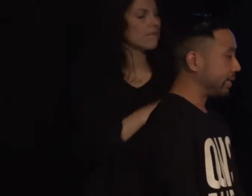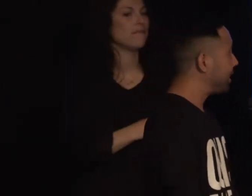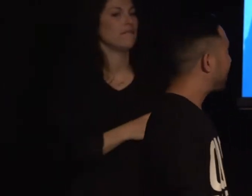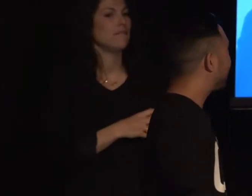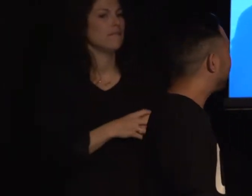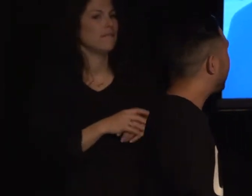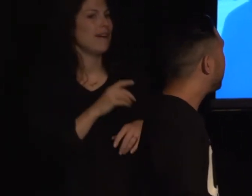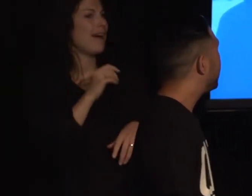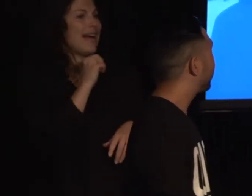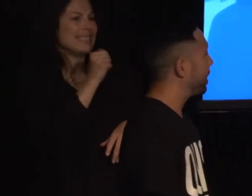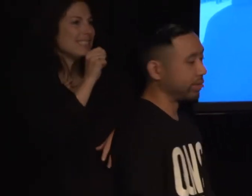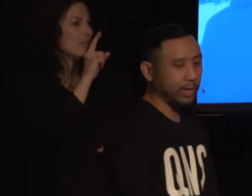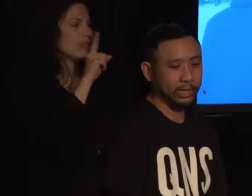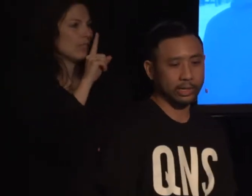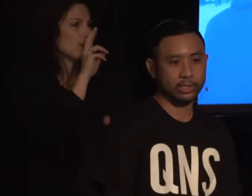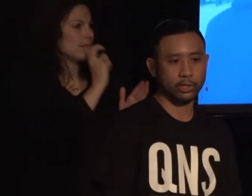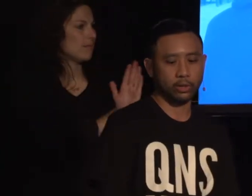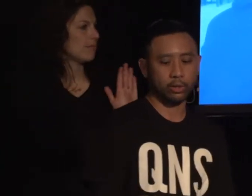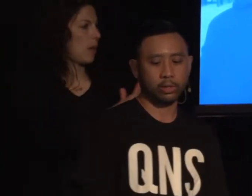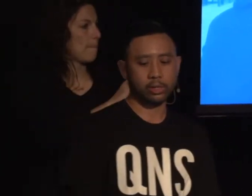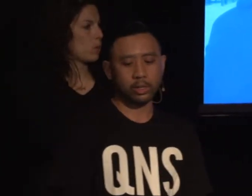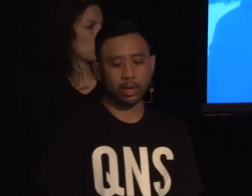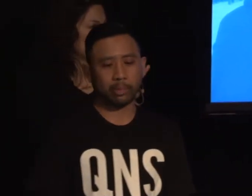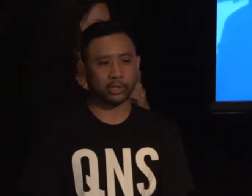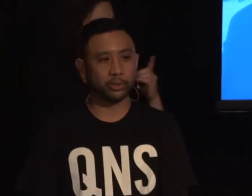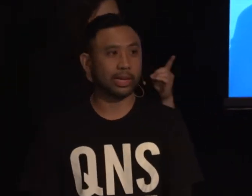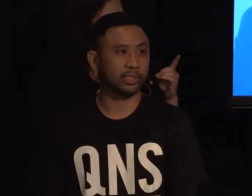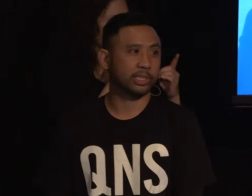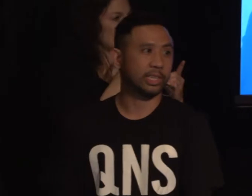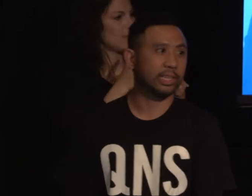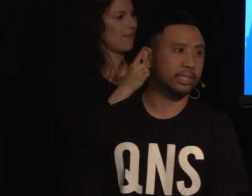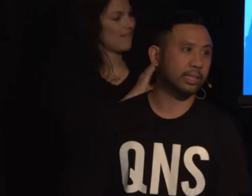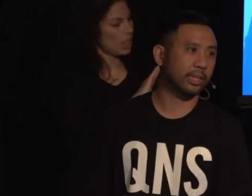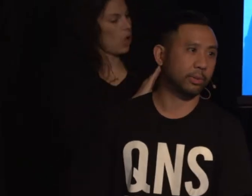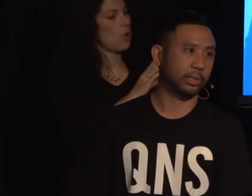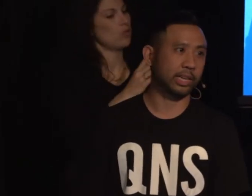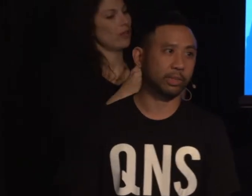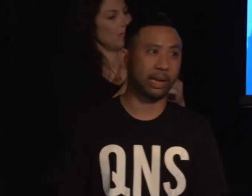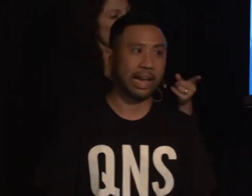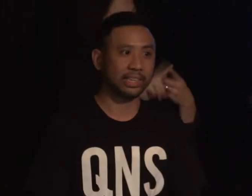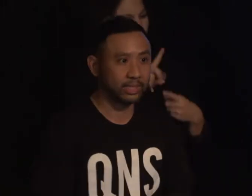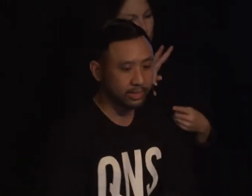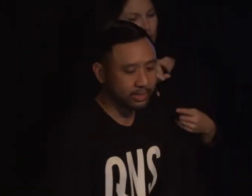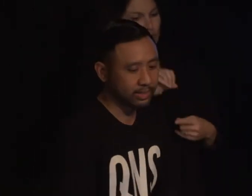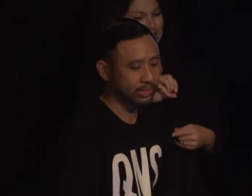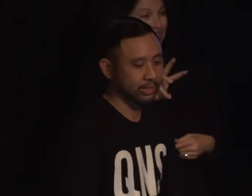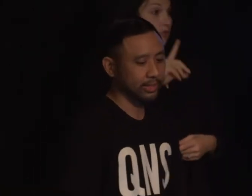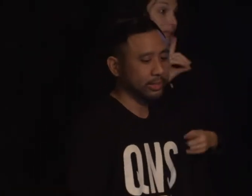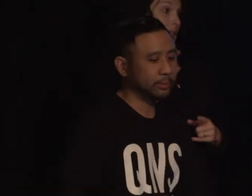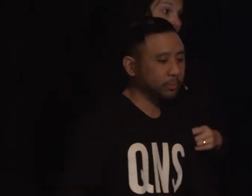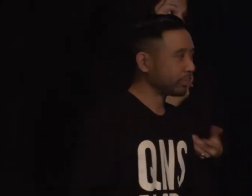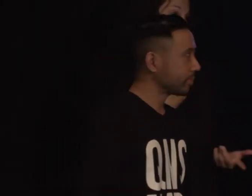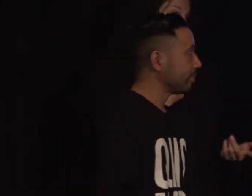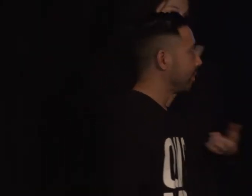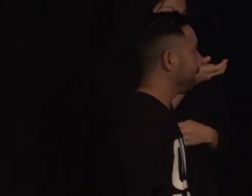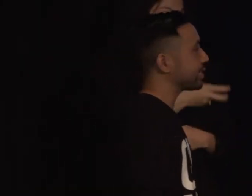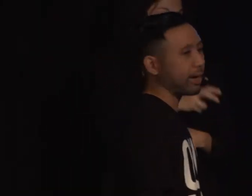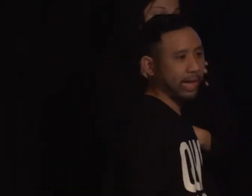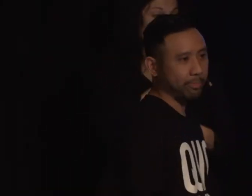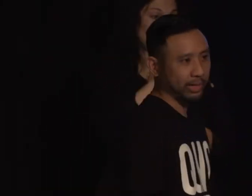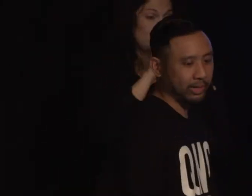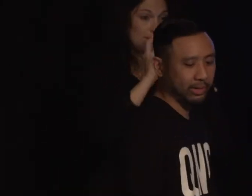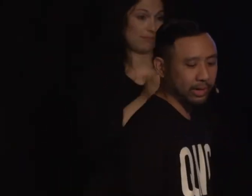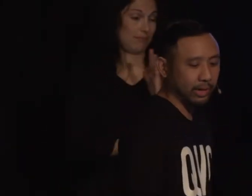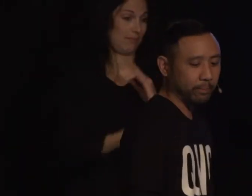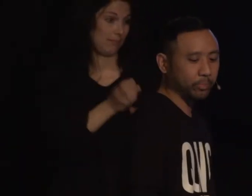I didn't actually get into music video directing until about 2006, and it was actually by accident. And